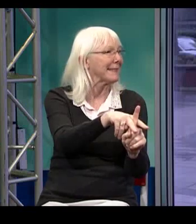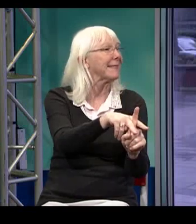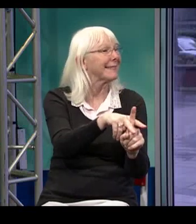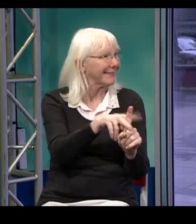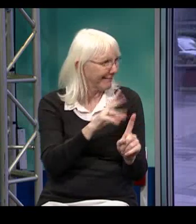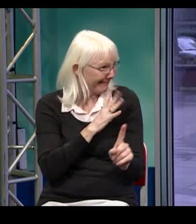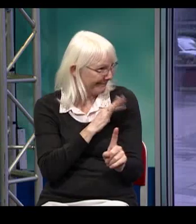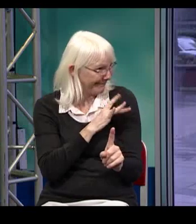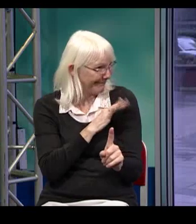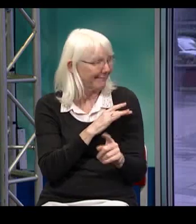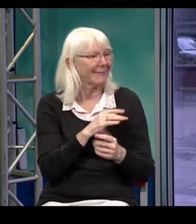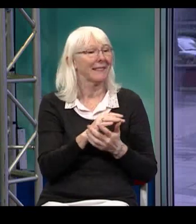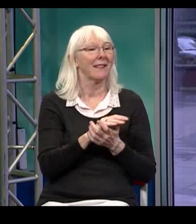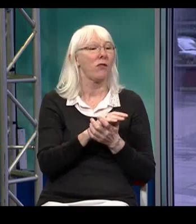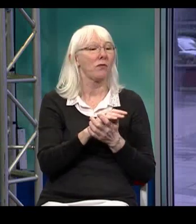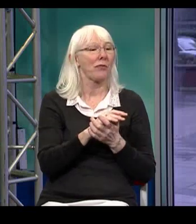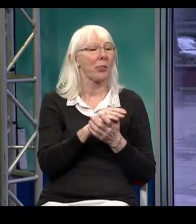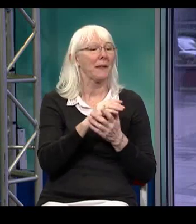communicating. So it's another easy way of contacting us.